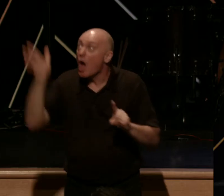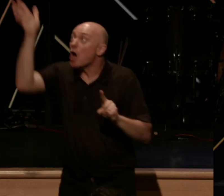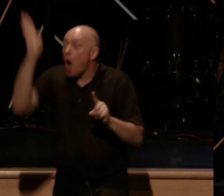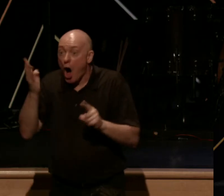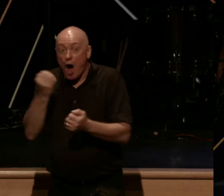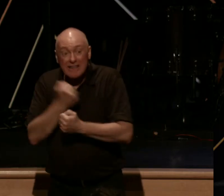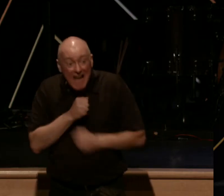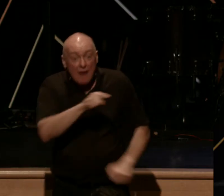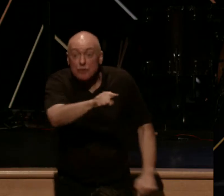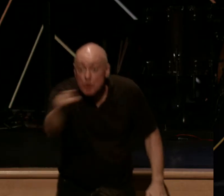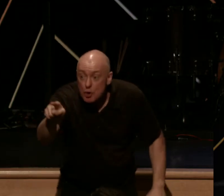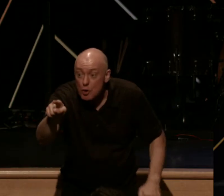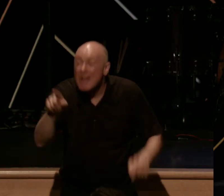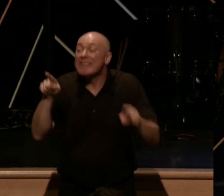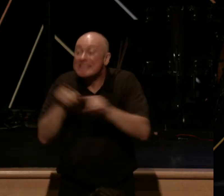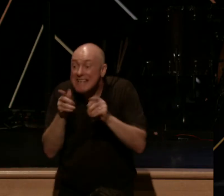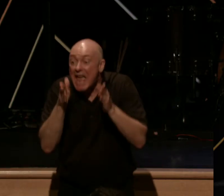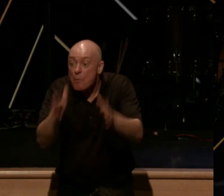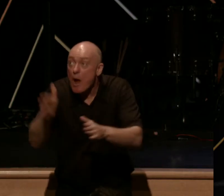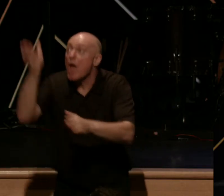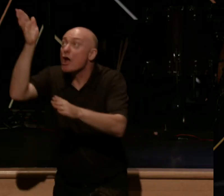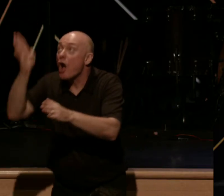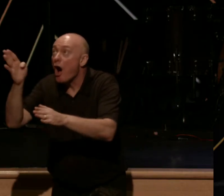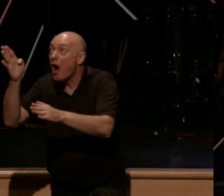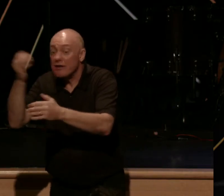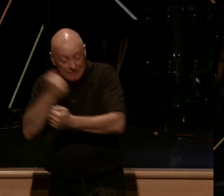you the way that God loves God.